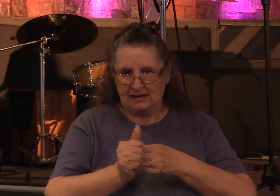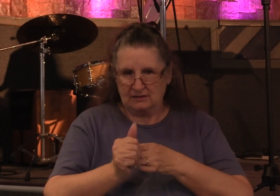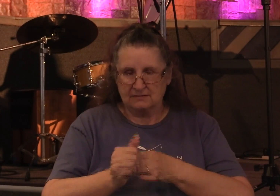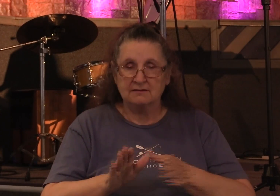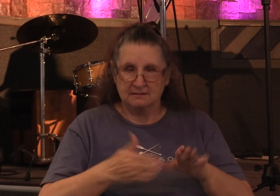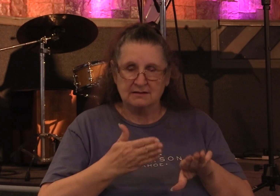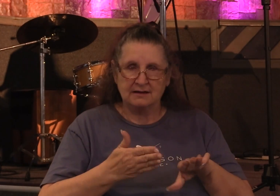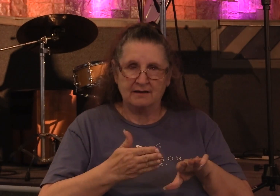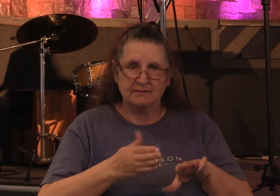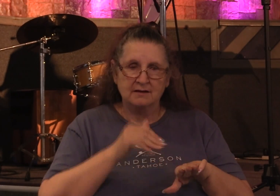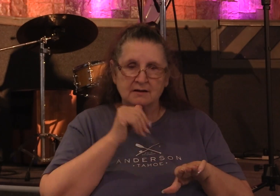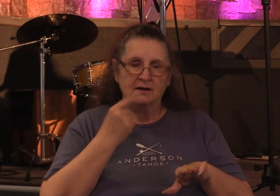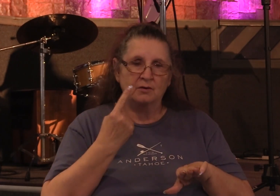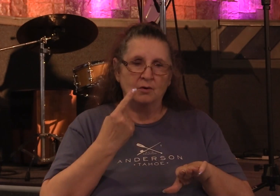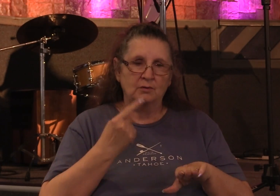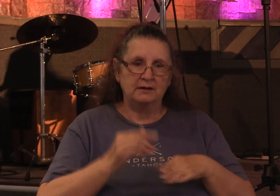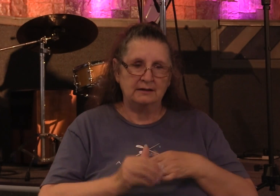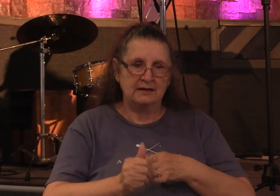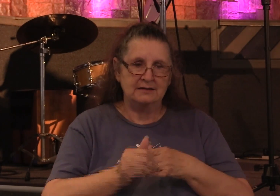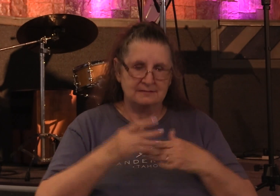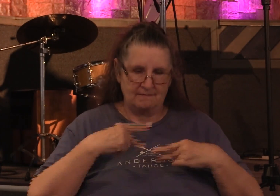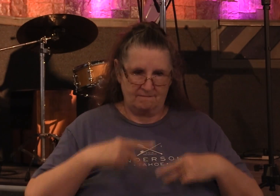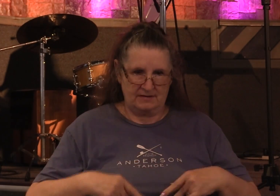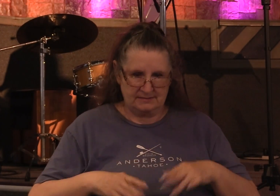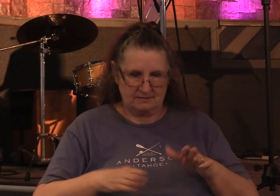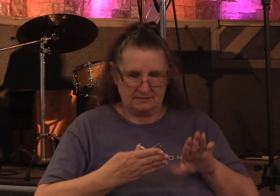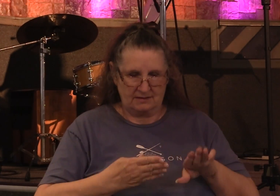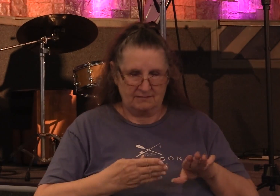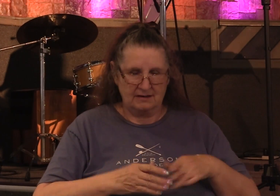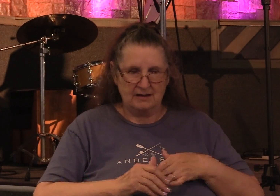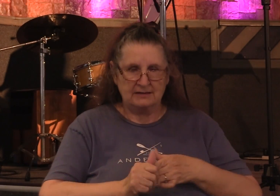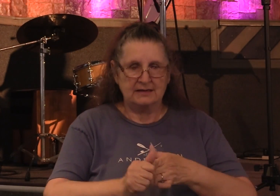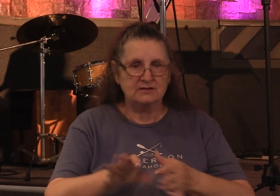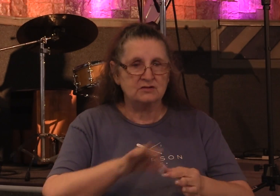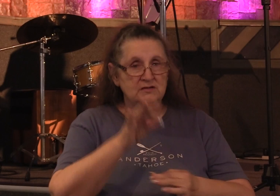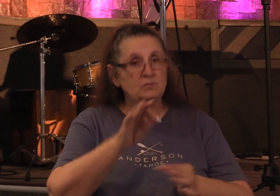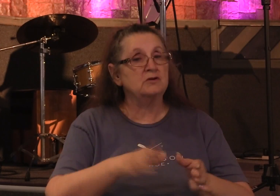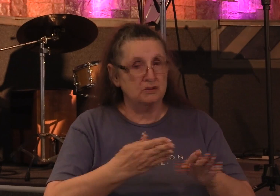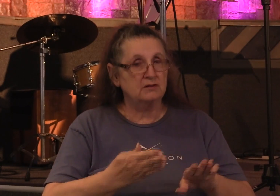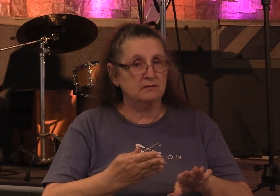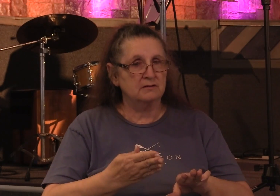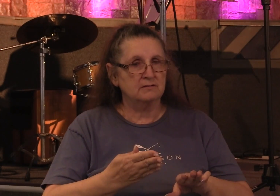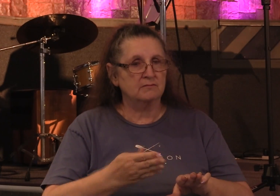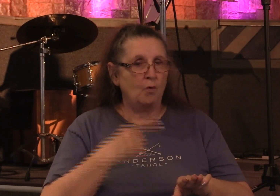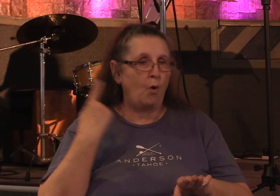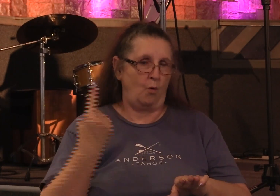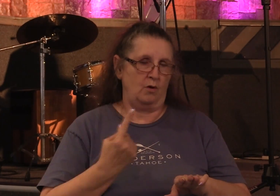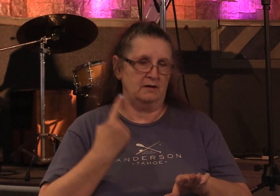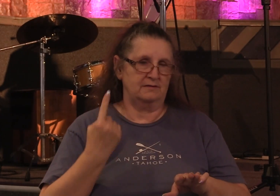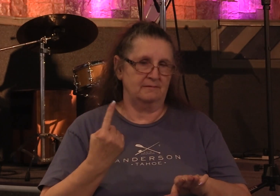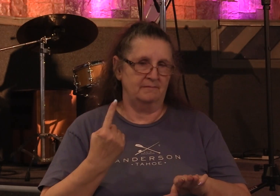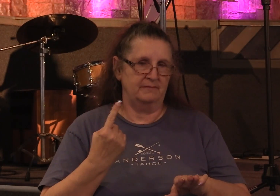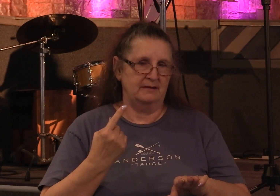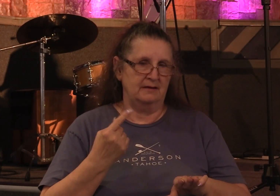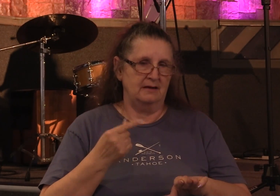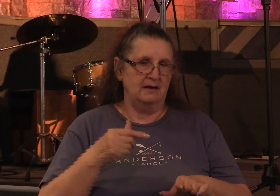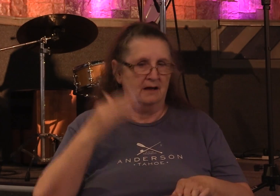not only can it lead to physical death but it leads to spiritual death that's why Christ willing went to